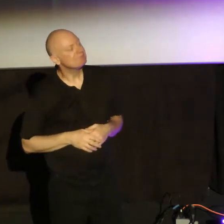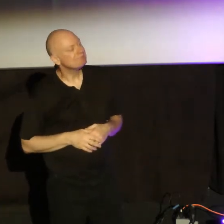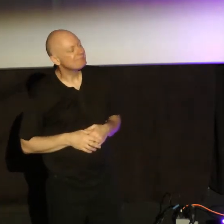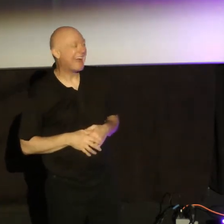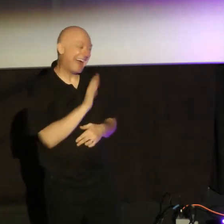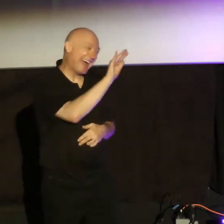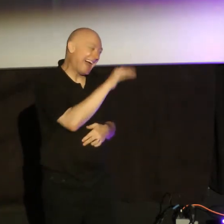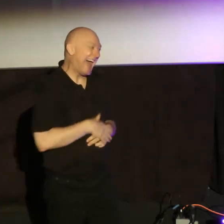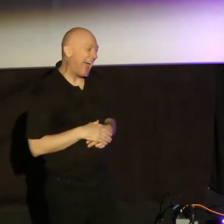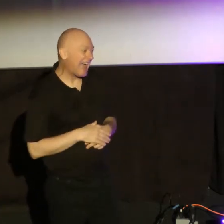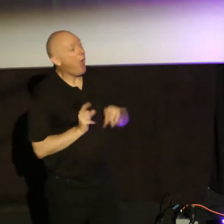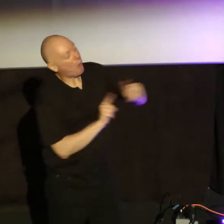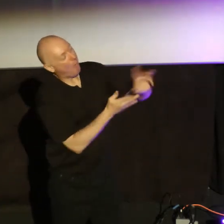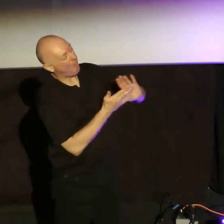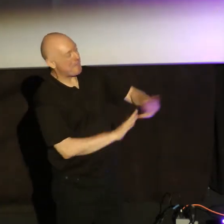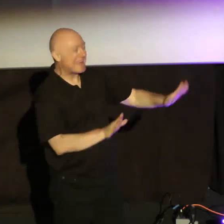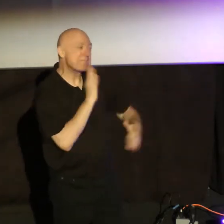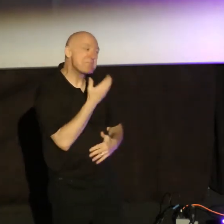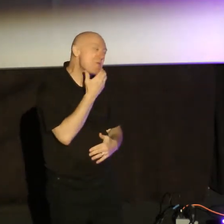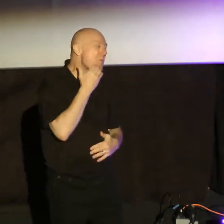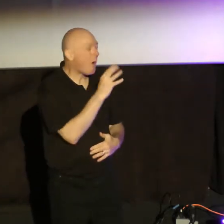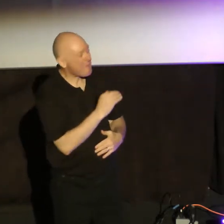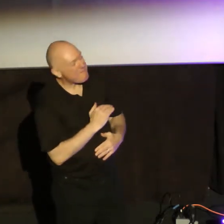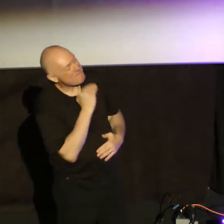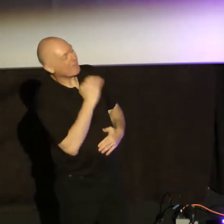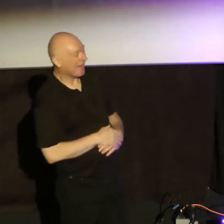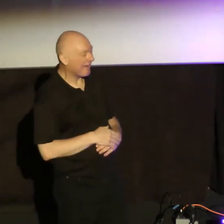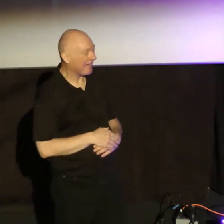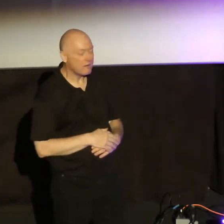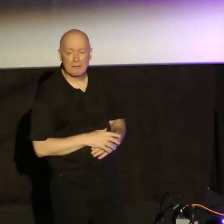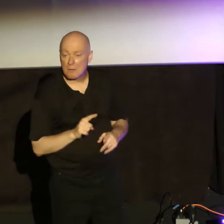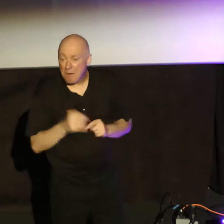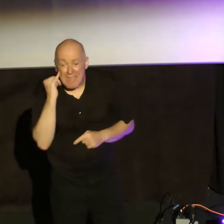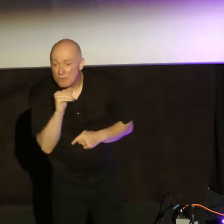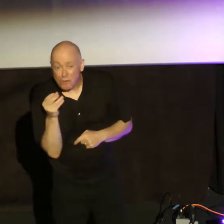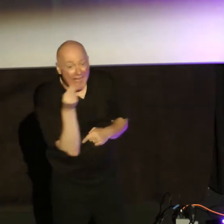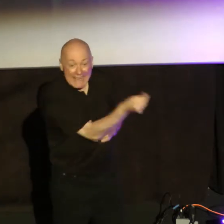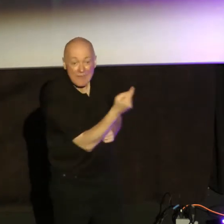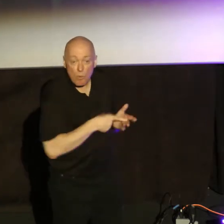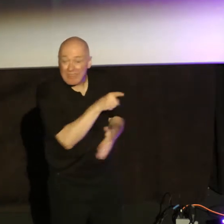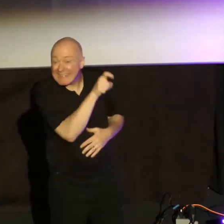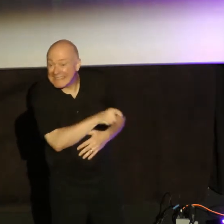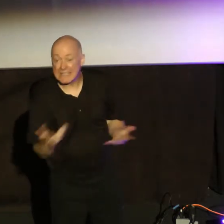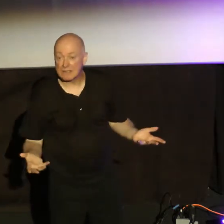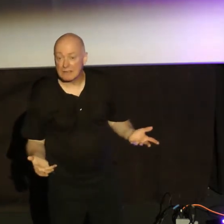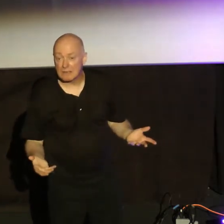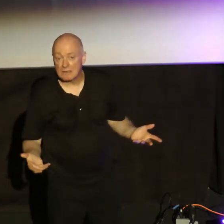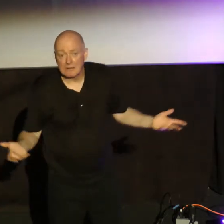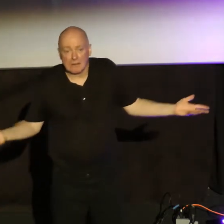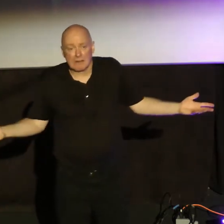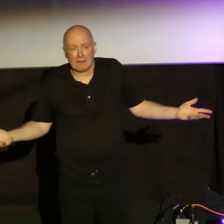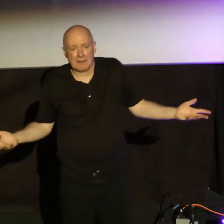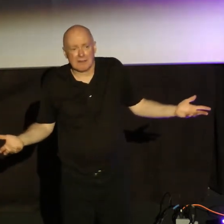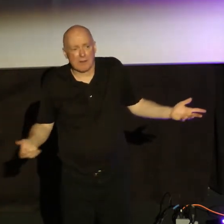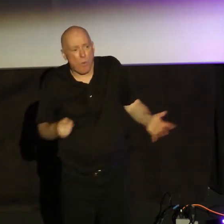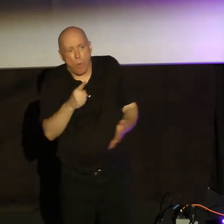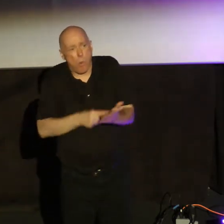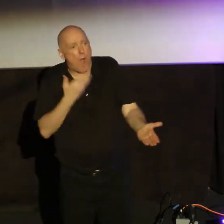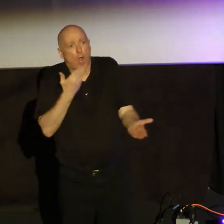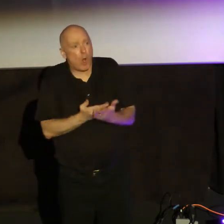peace and be warmed and filled without giving them the things needed for the body. He says, what good is that?